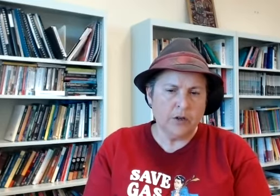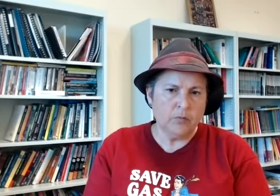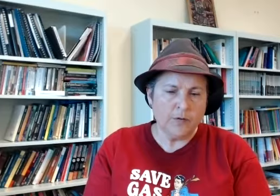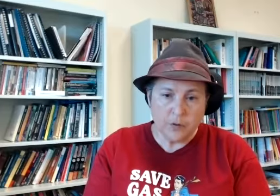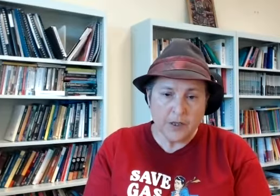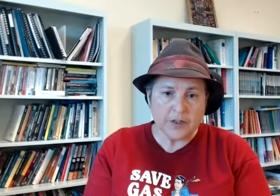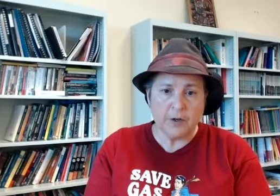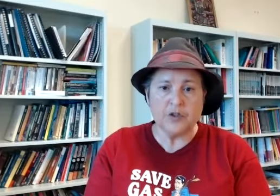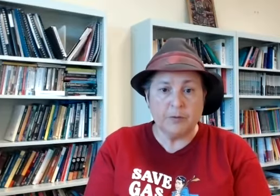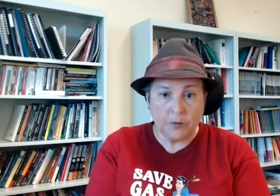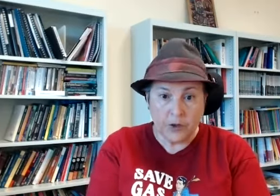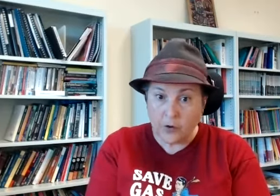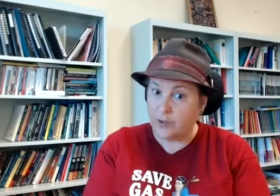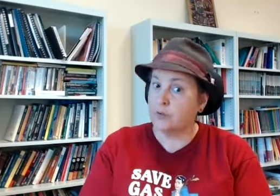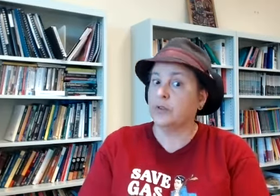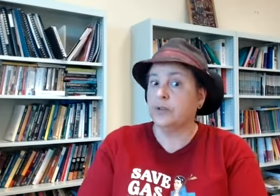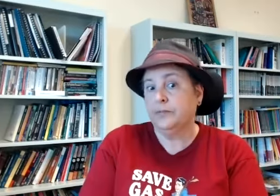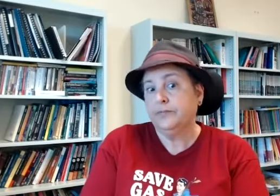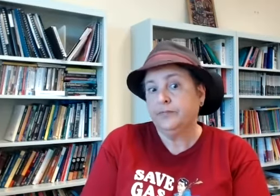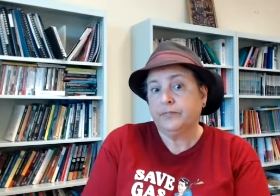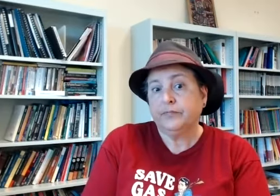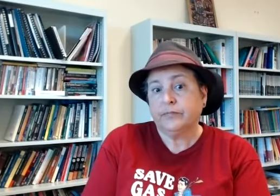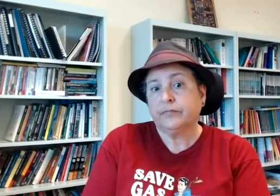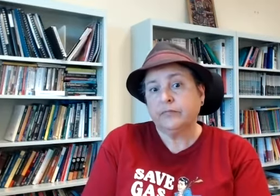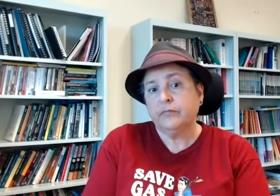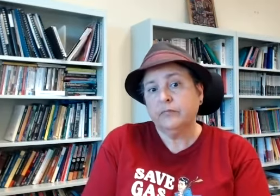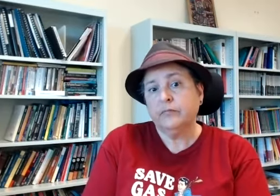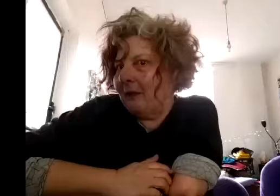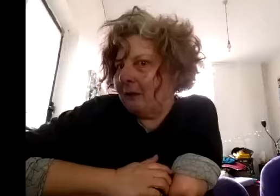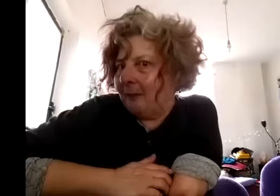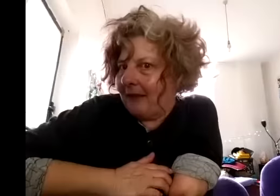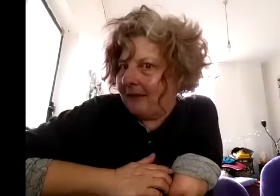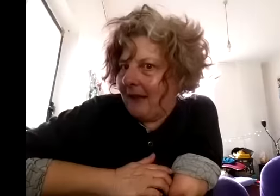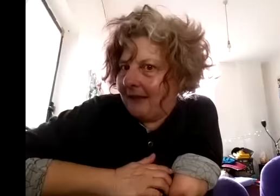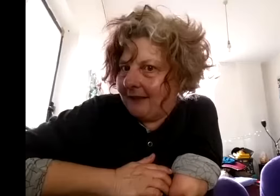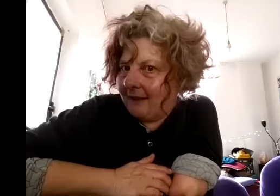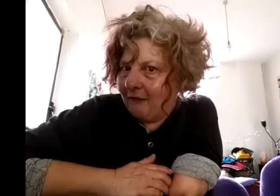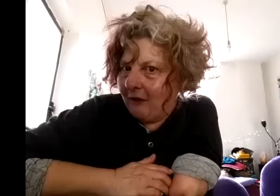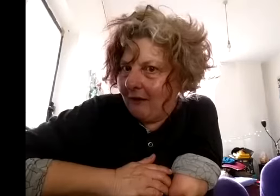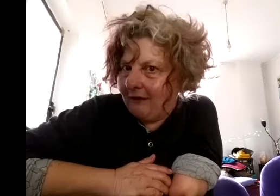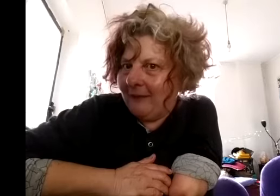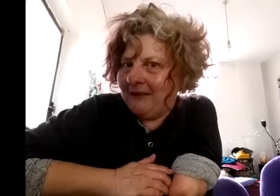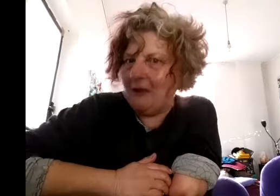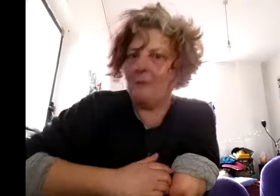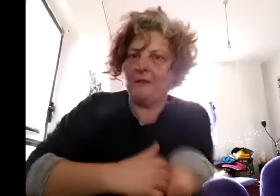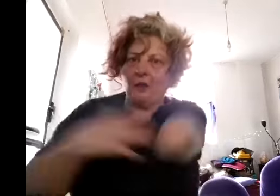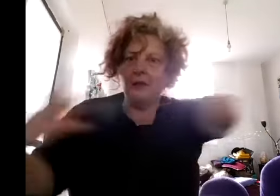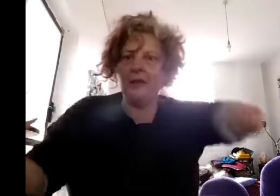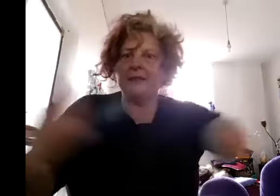what have you been exposed to before you got into it well it's pretty much a blank slate isn't it Fiona I mean in terms of you know disability